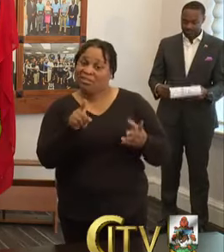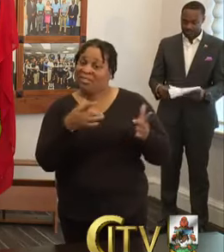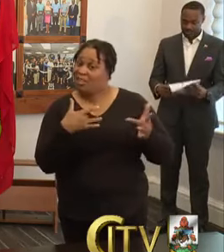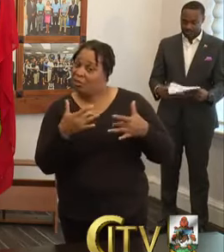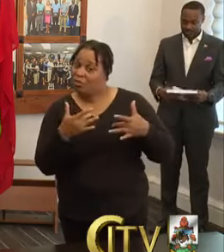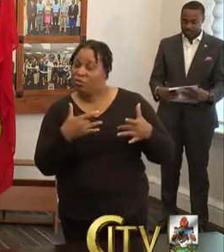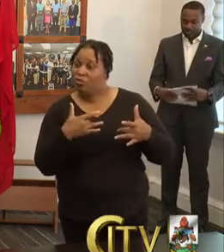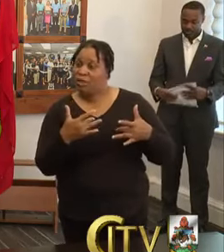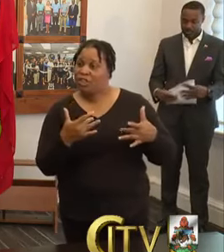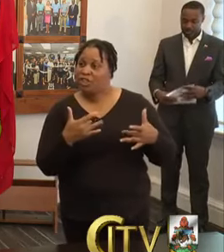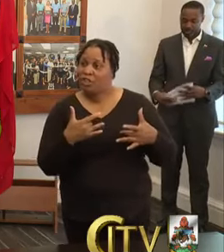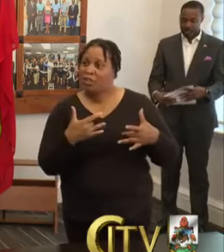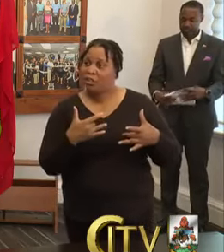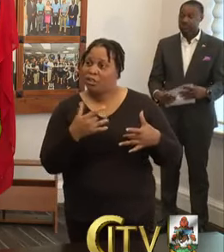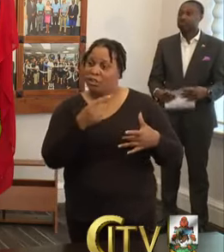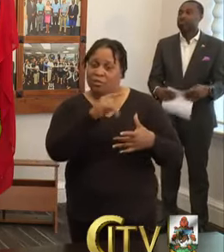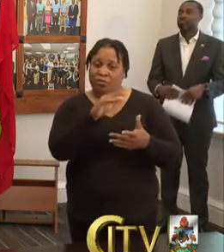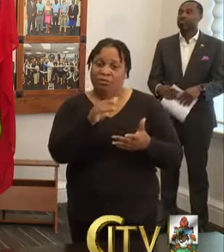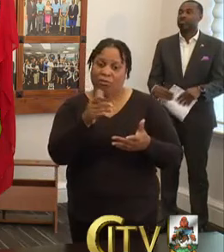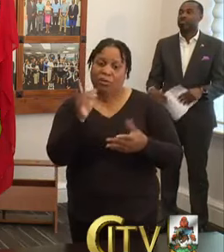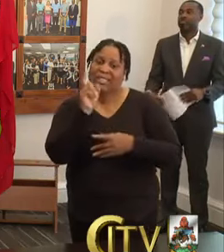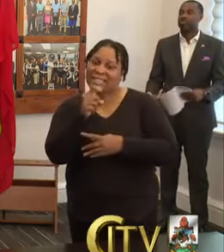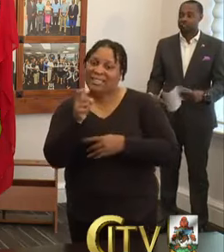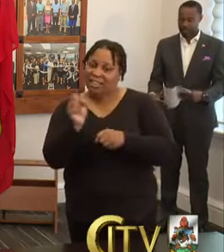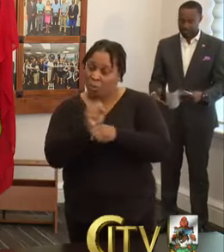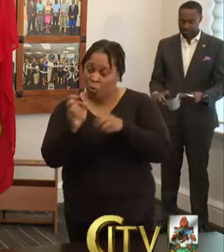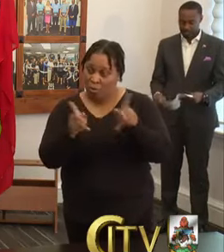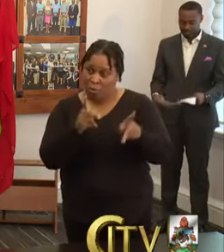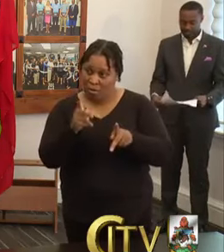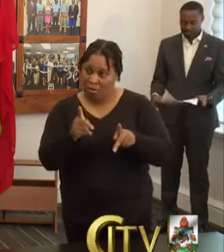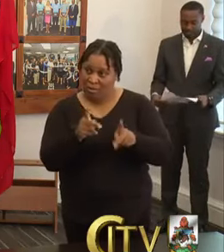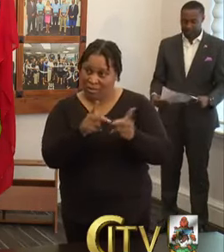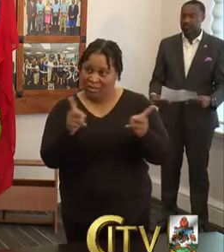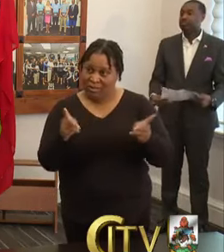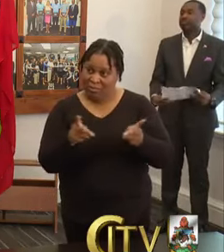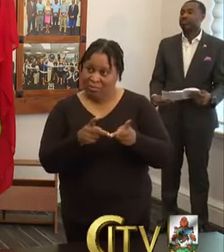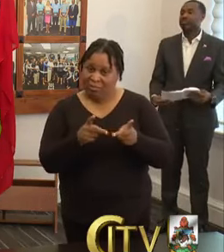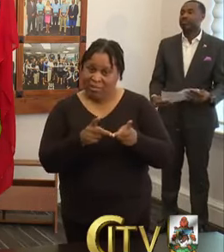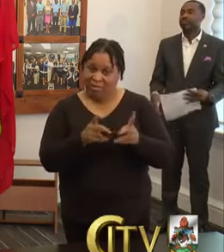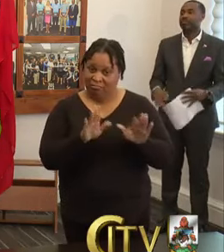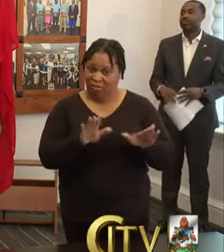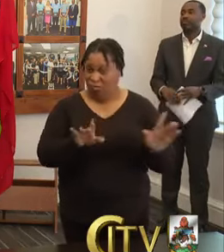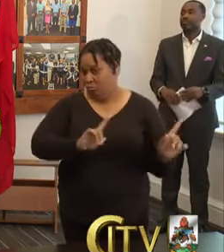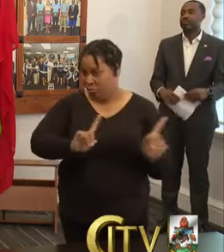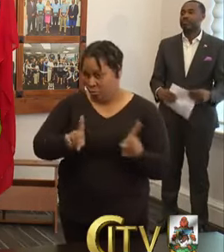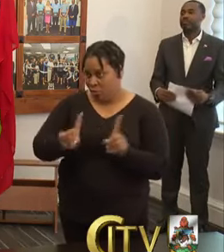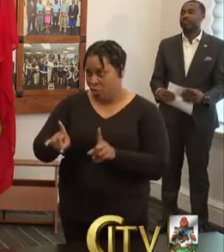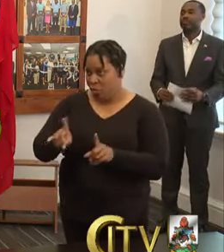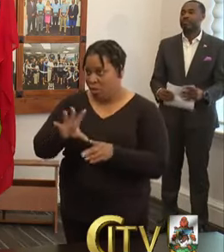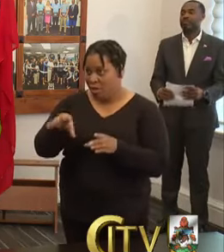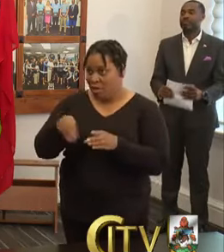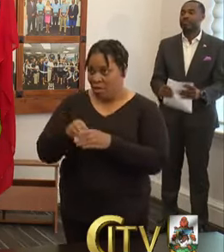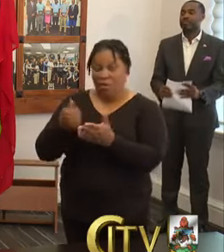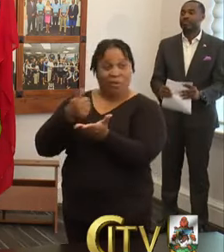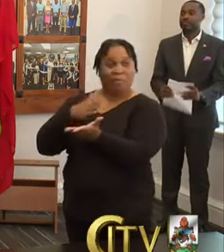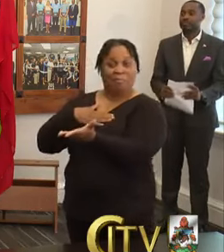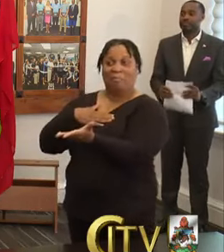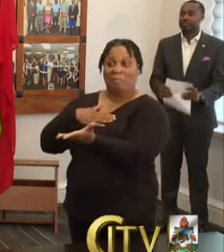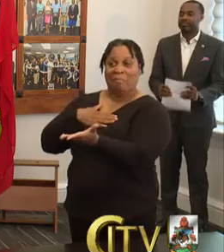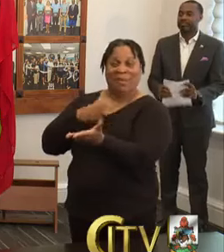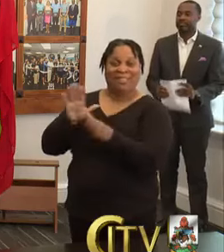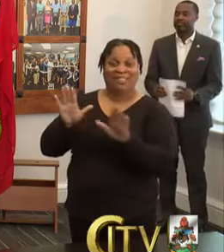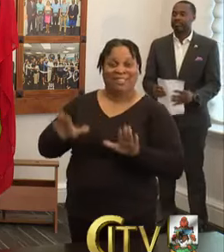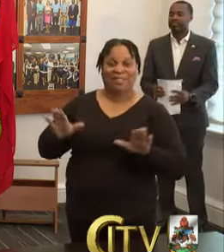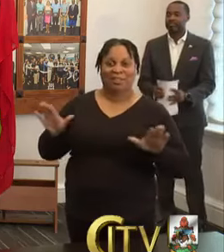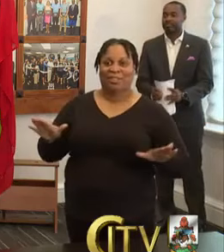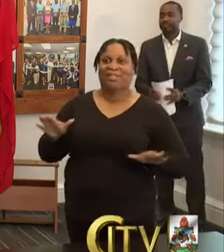for essential workers and, uh, a place for these little children to go? Um, including my, um, Trevor,